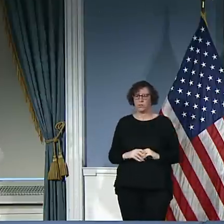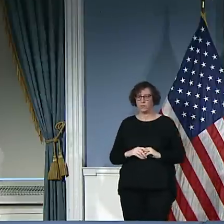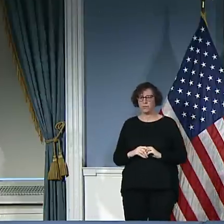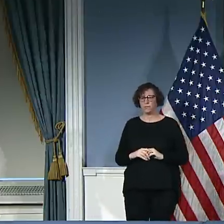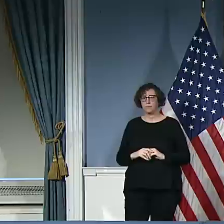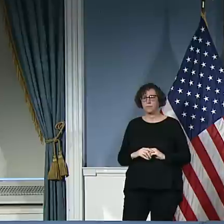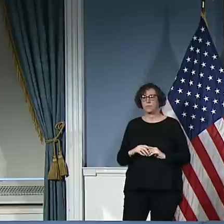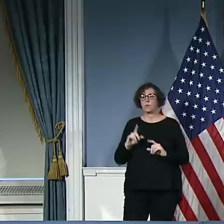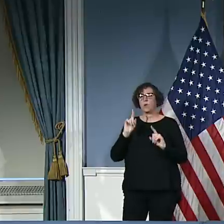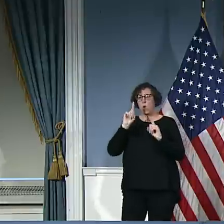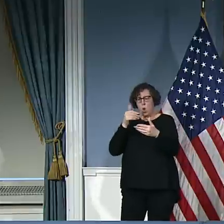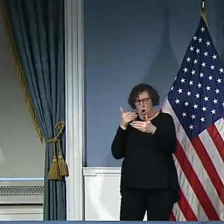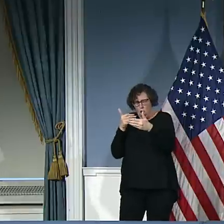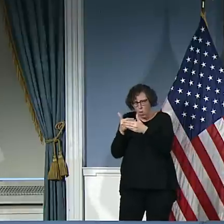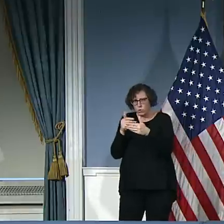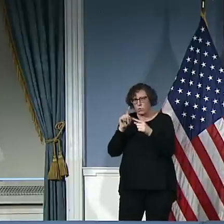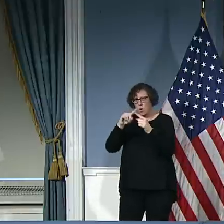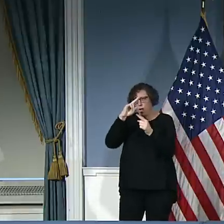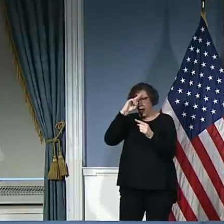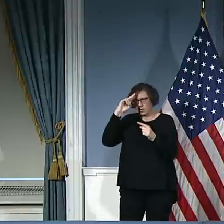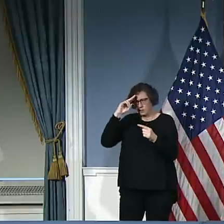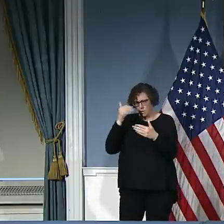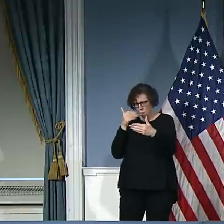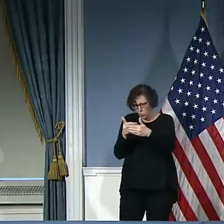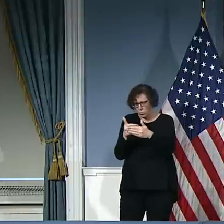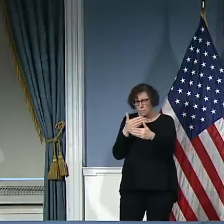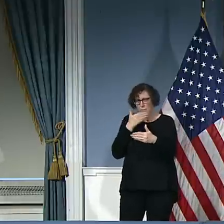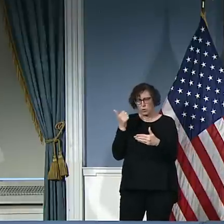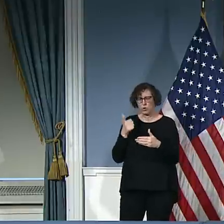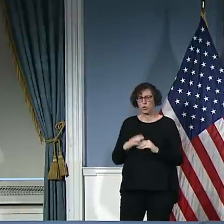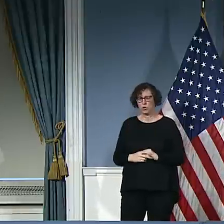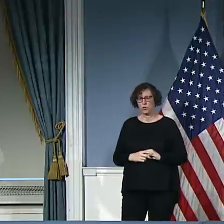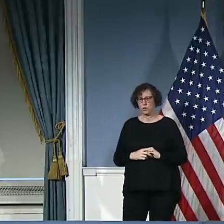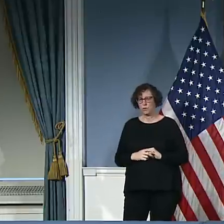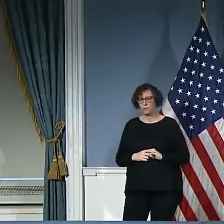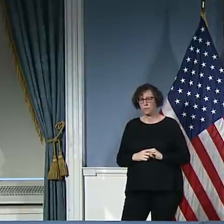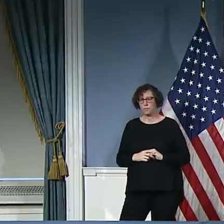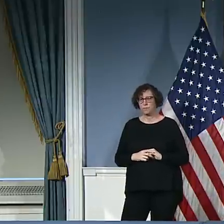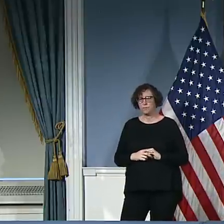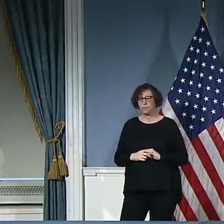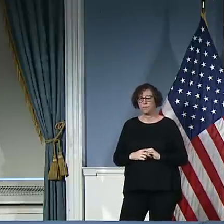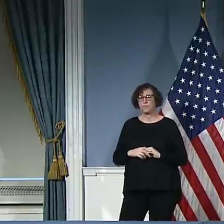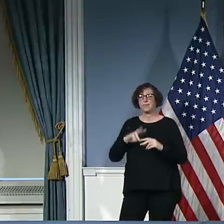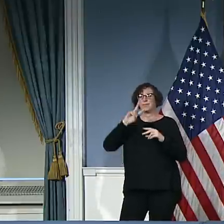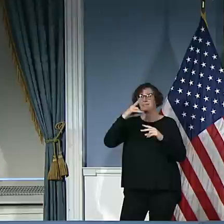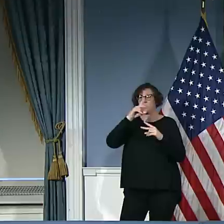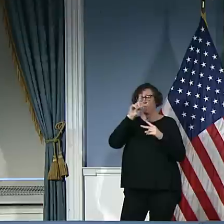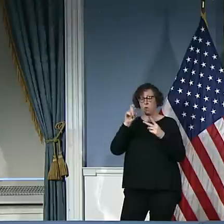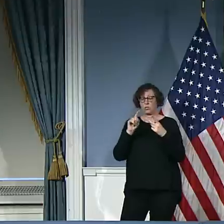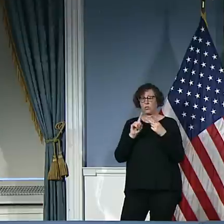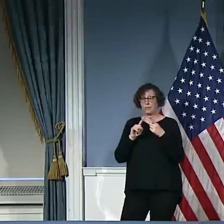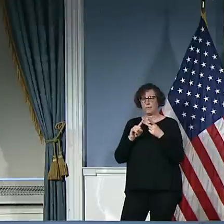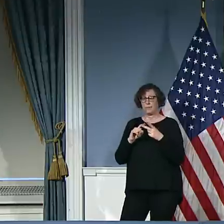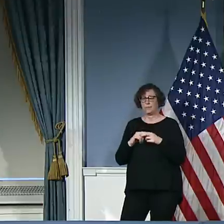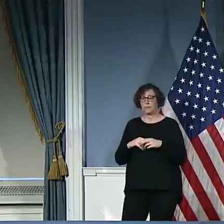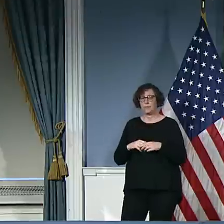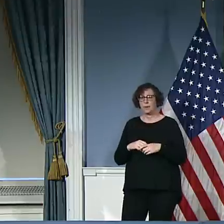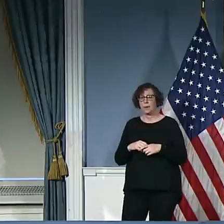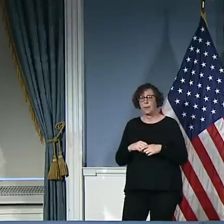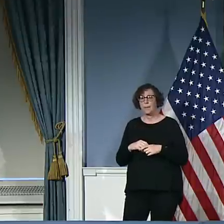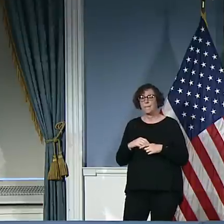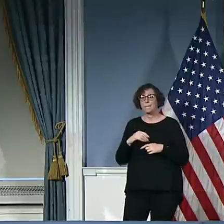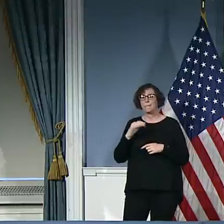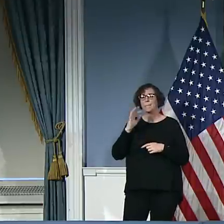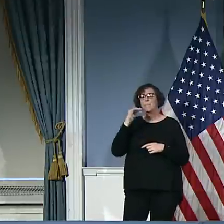a point where all the ventilators have been distributed and other supplies,